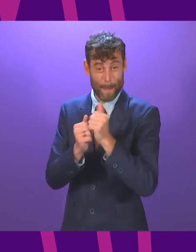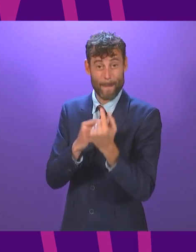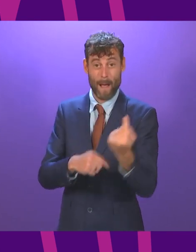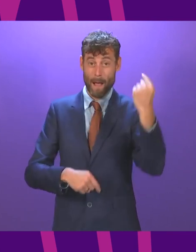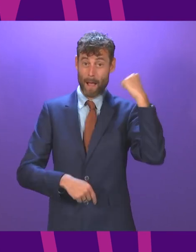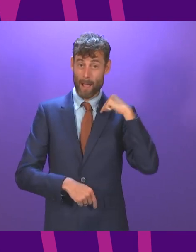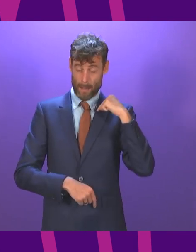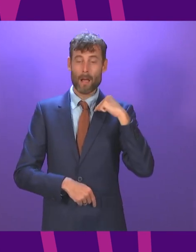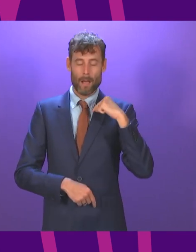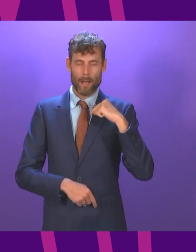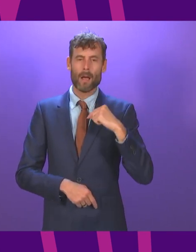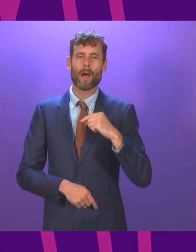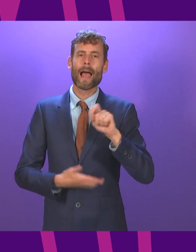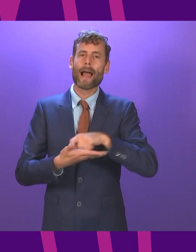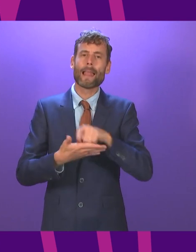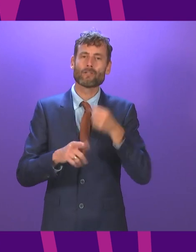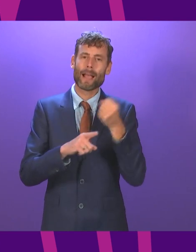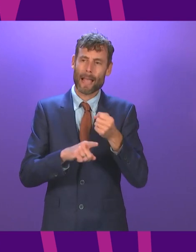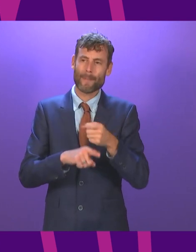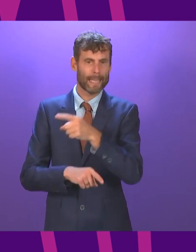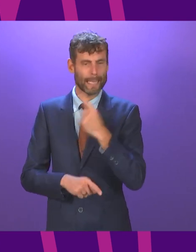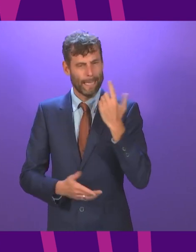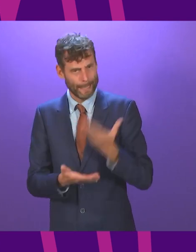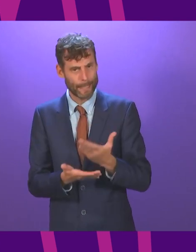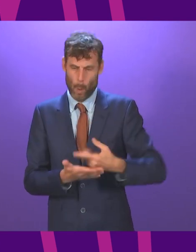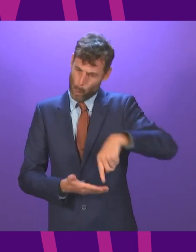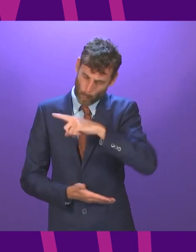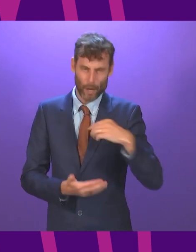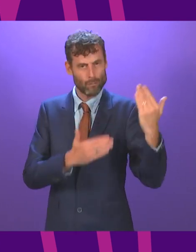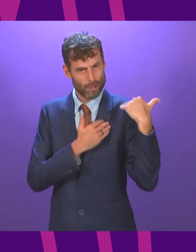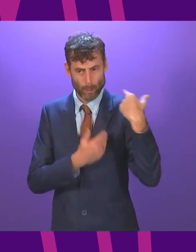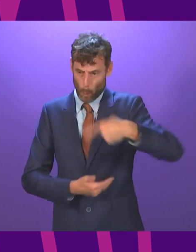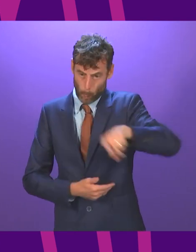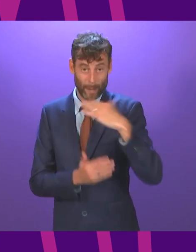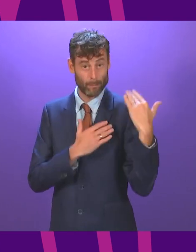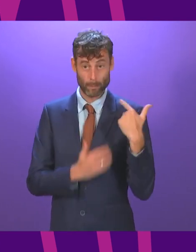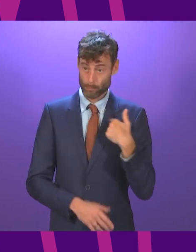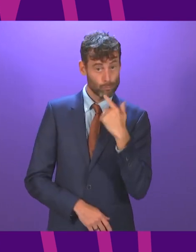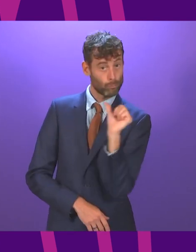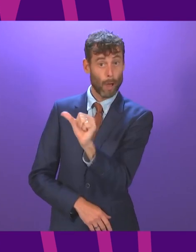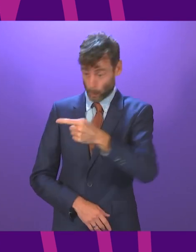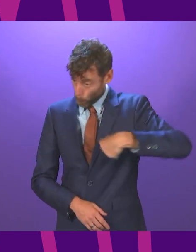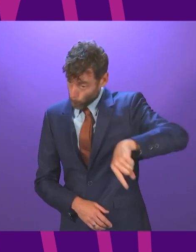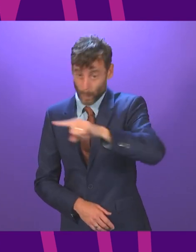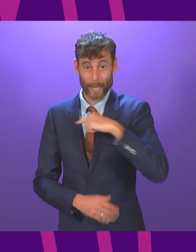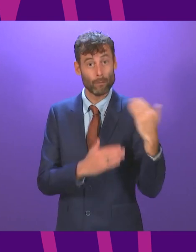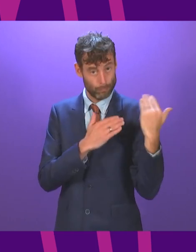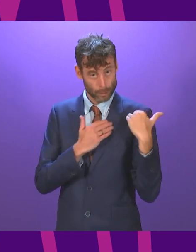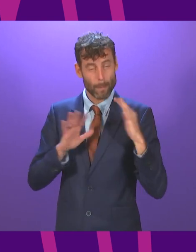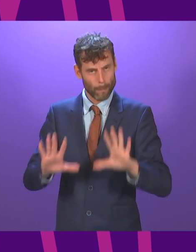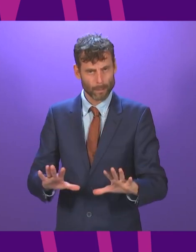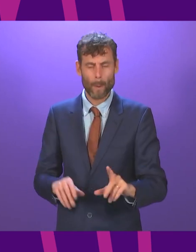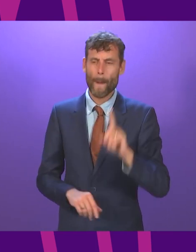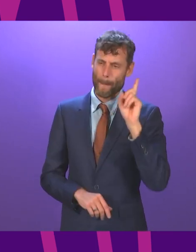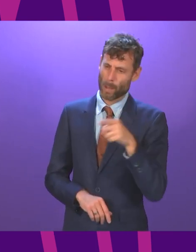striking that tone. I think the problem is that so far there is nothing from Anas Sarwar to suggest that that has anything in